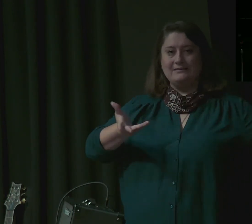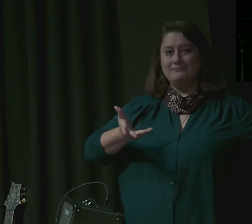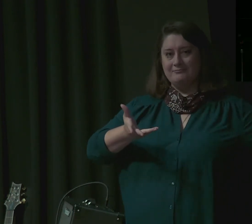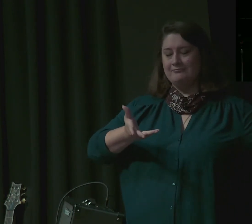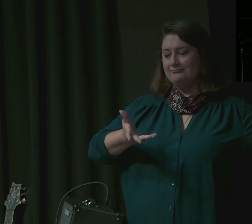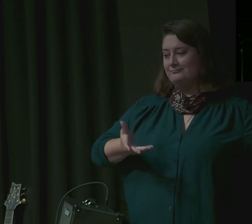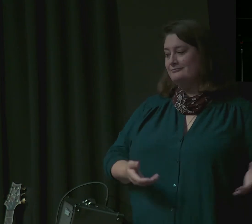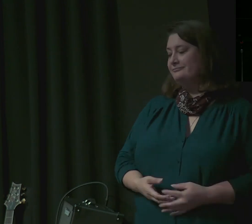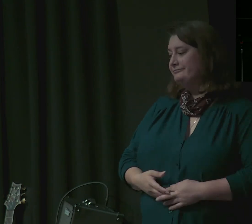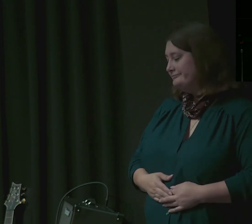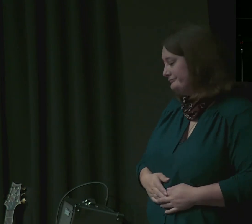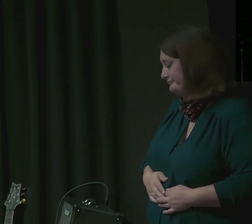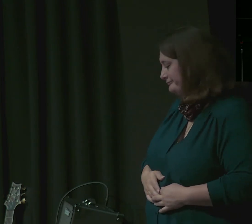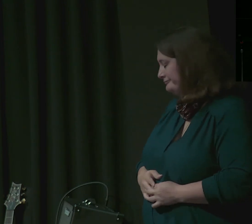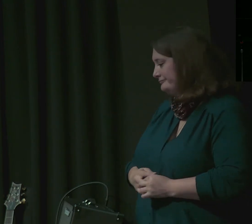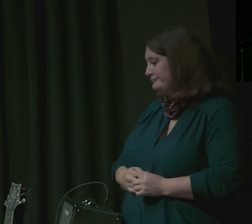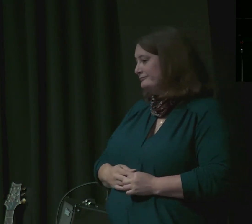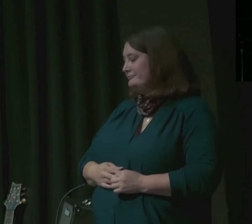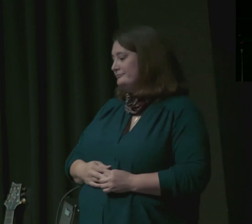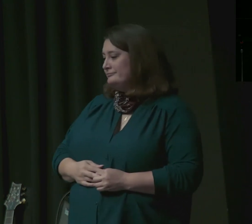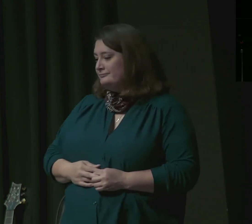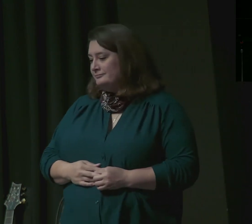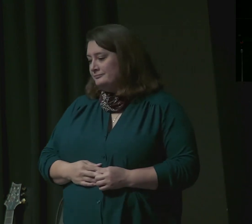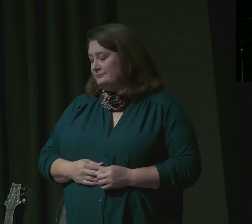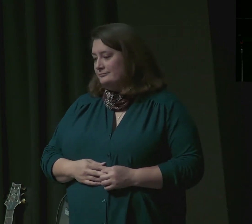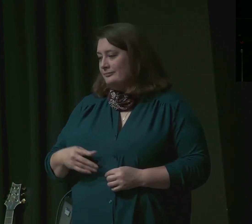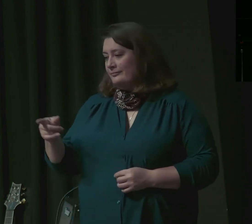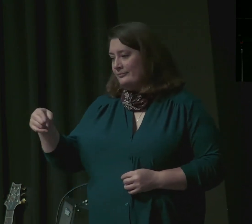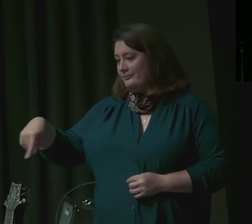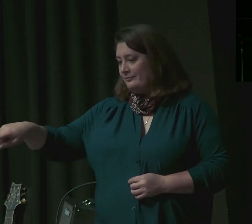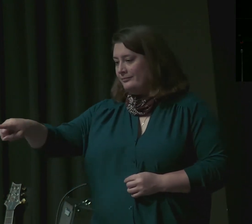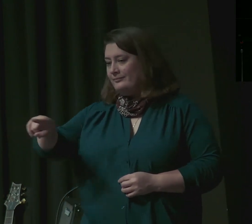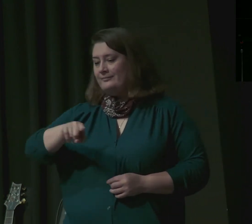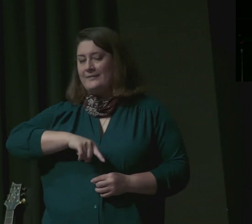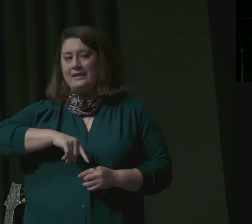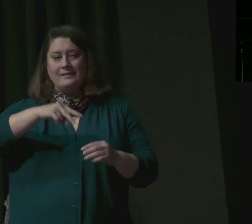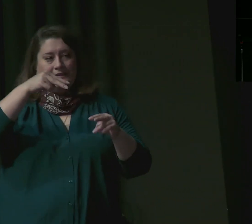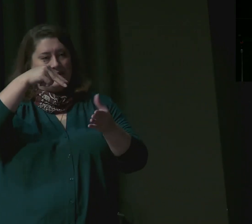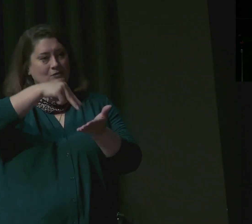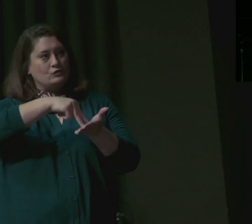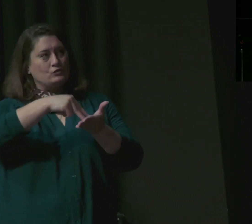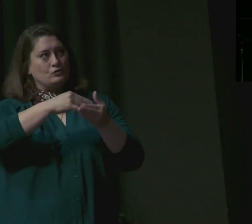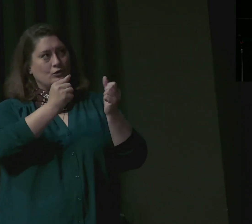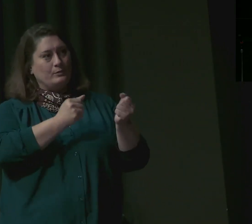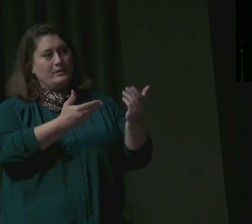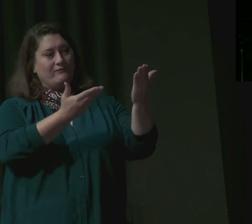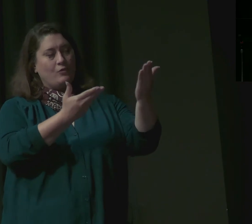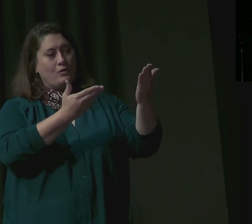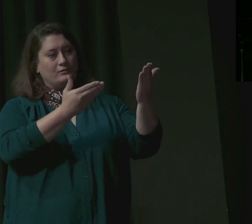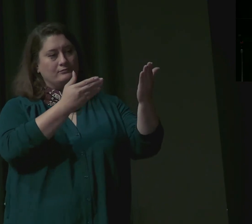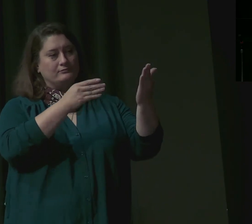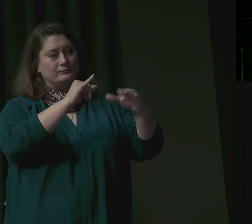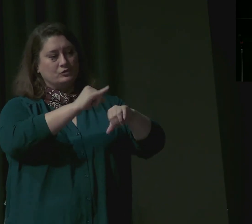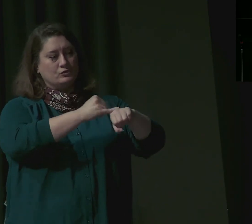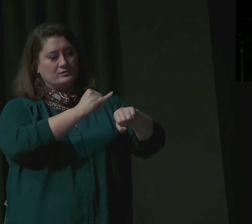before Joseph. When Joseph saw Benjamin with them, he said to the steward of his house, now remember,